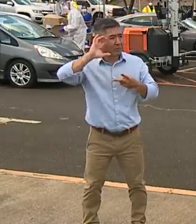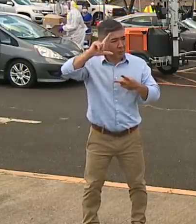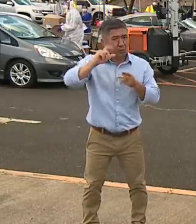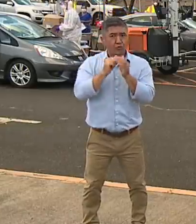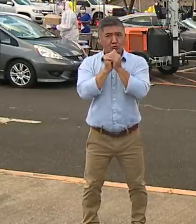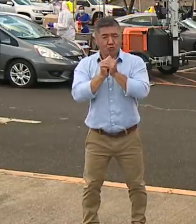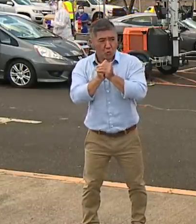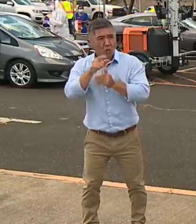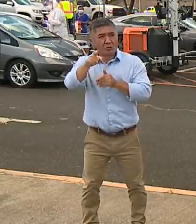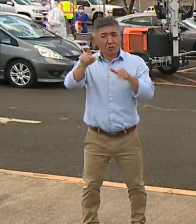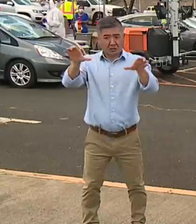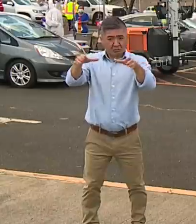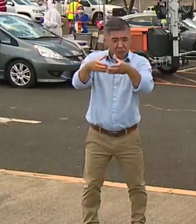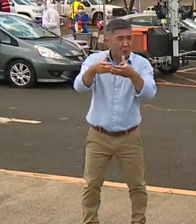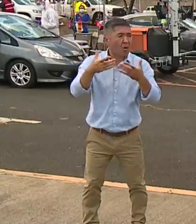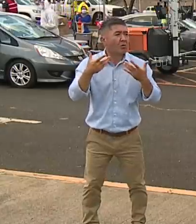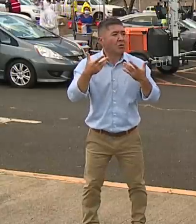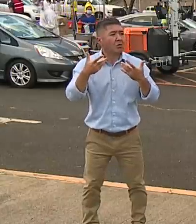mandates in place.